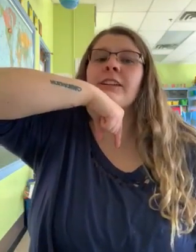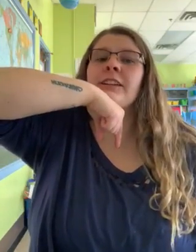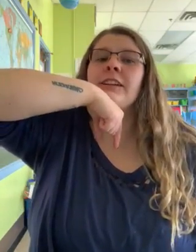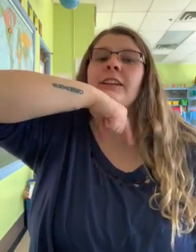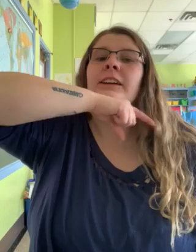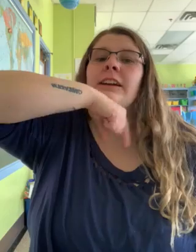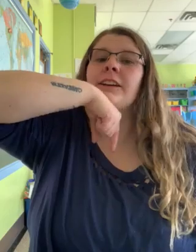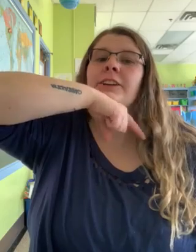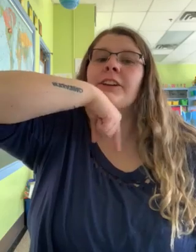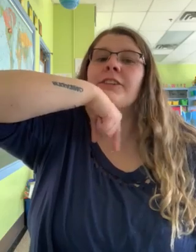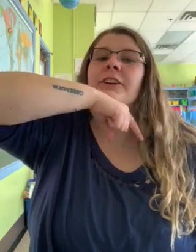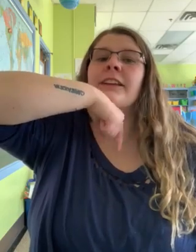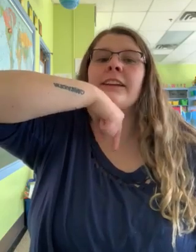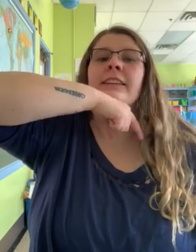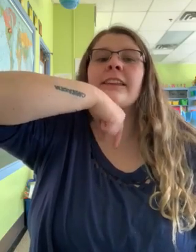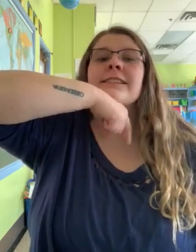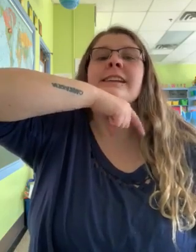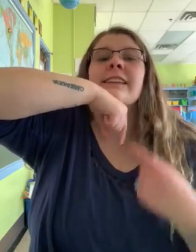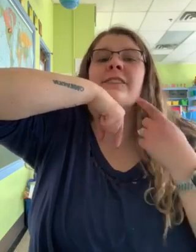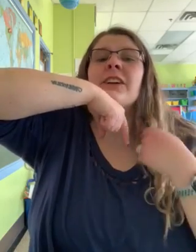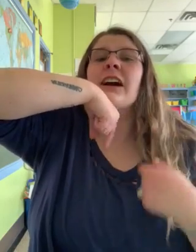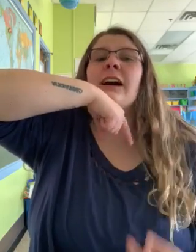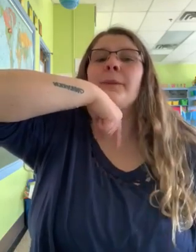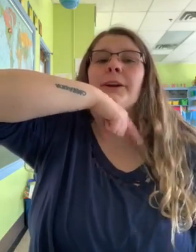and you're gonna turn it like this like they have a gobbler.